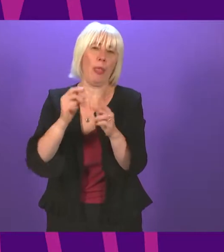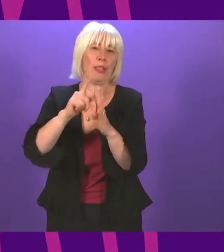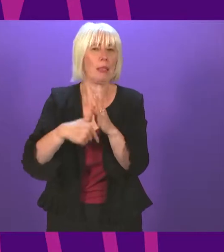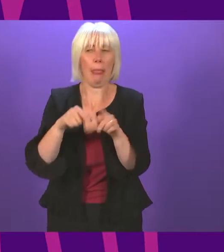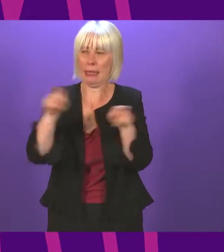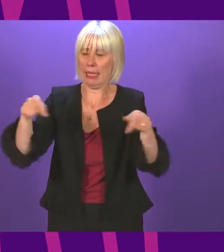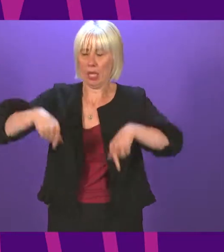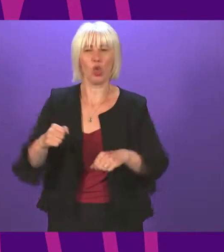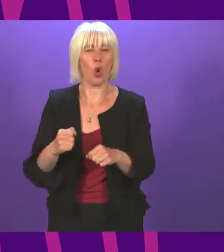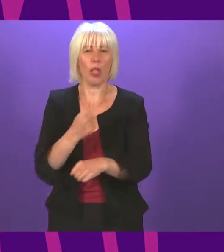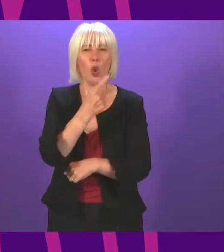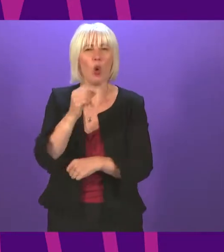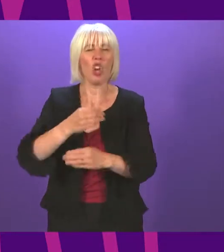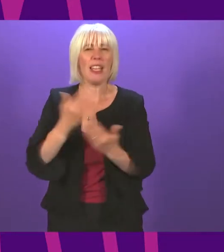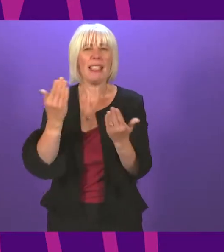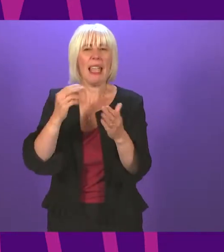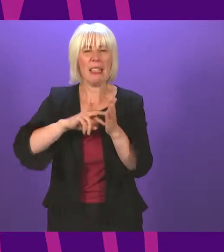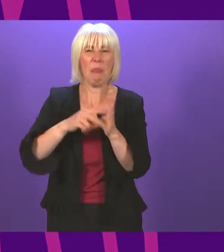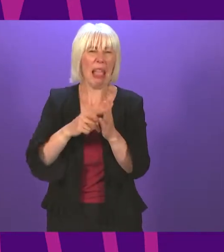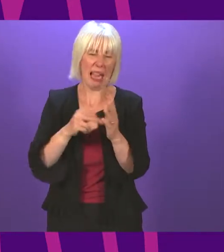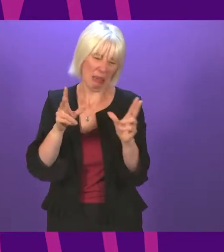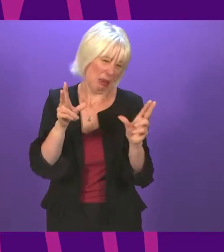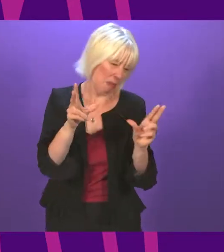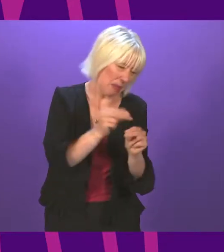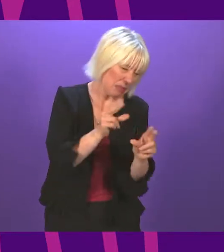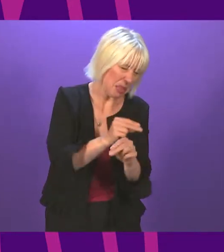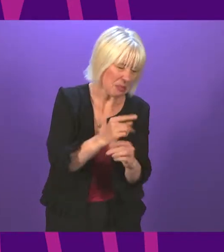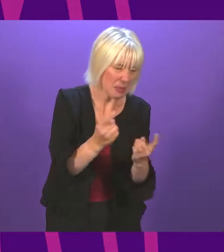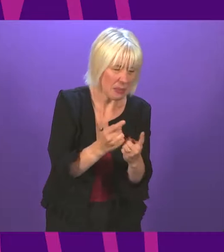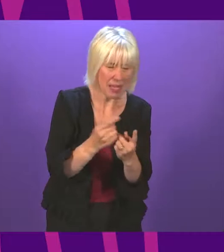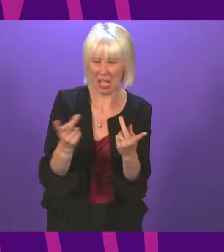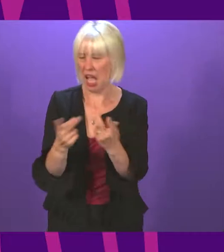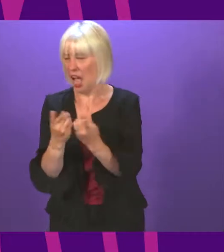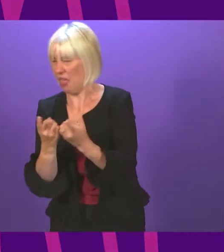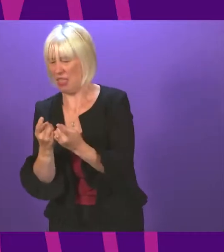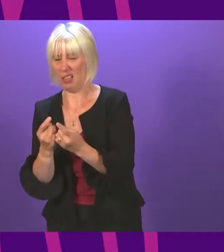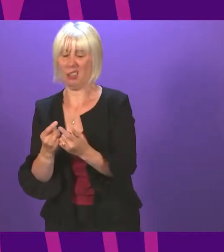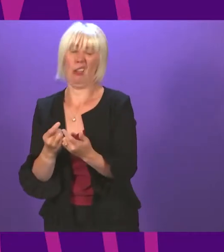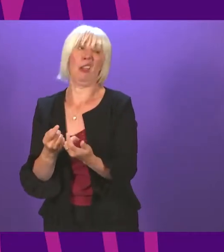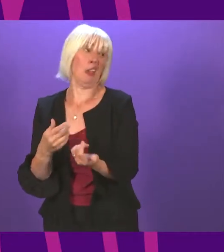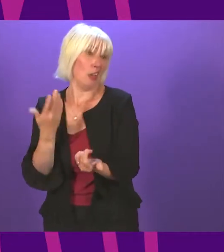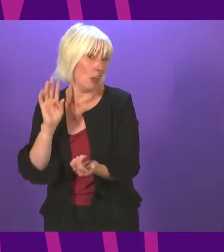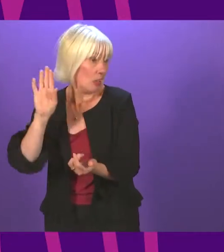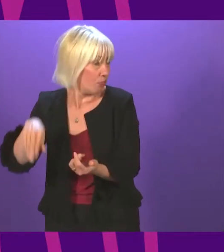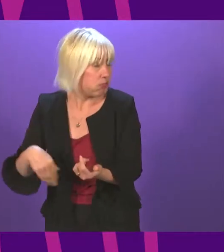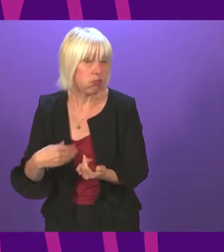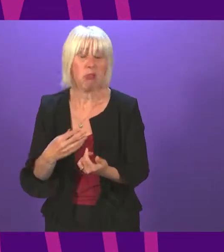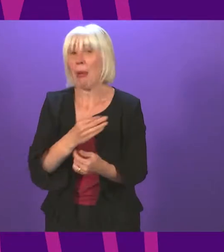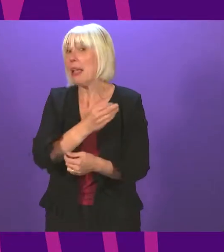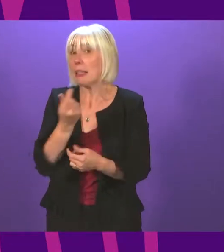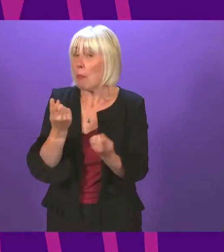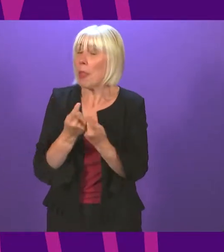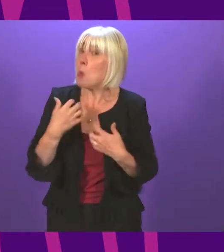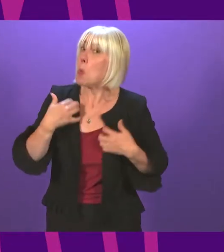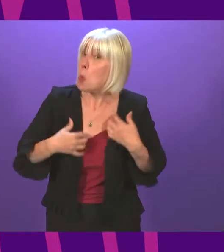the 100 days plan is a very mixed bag. Things missing, other elements seriously underwhelming, and some initiatives to welcome,